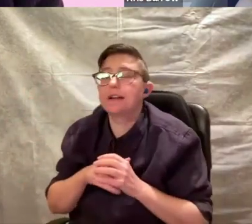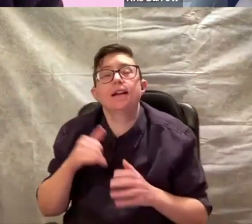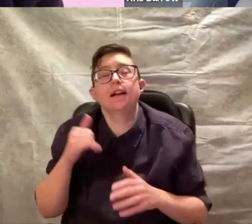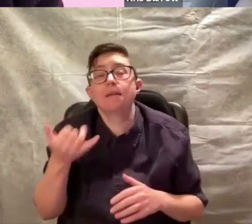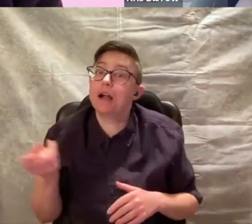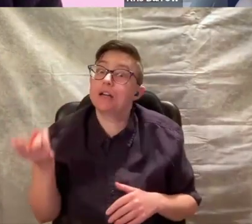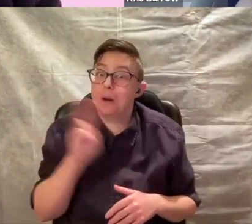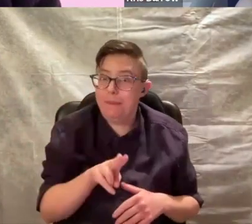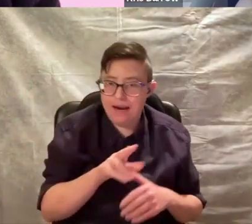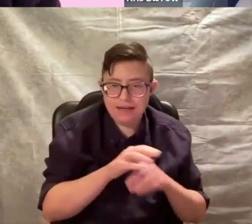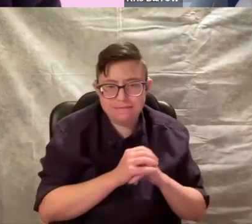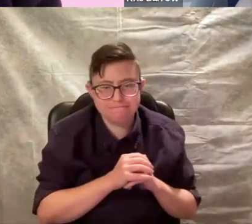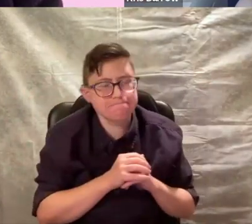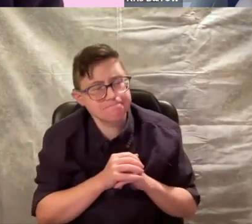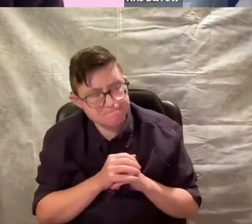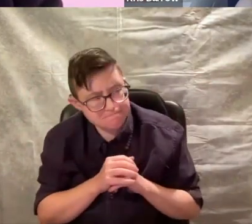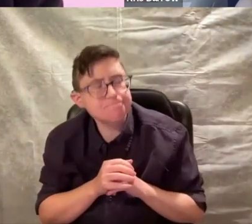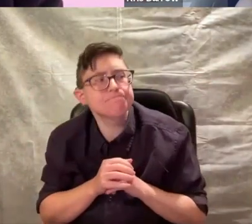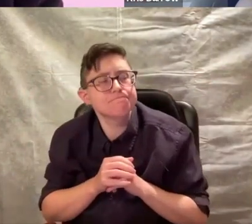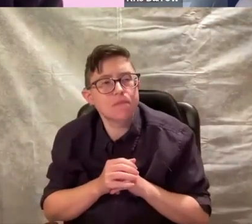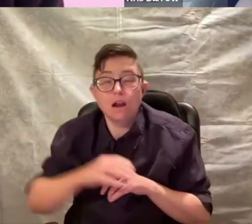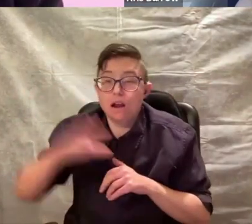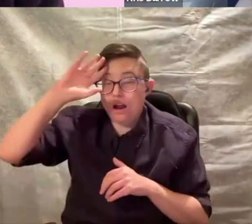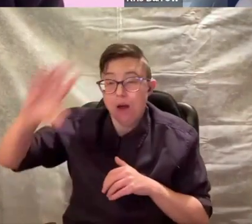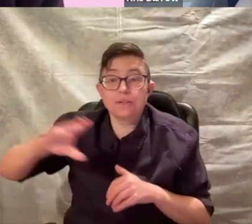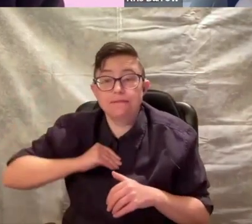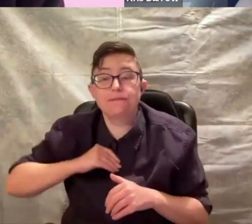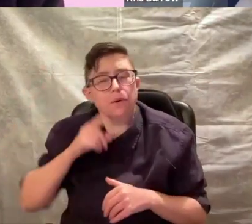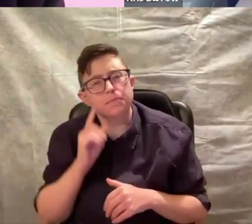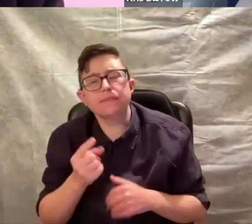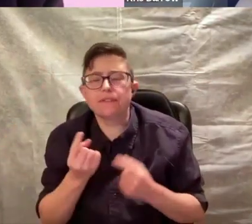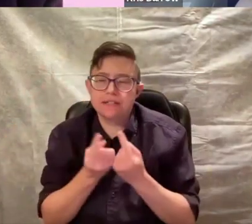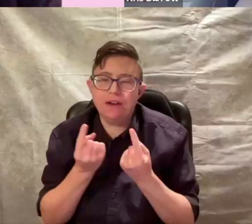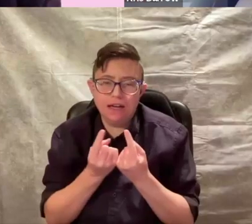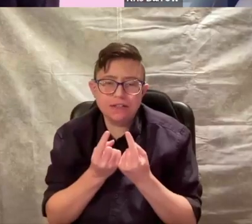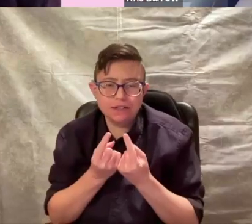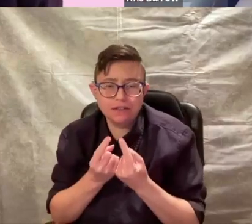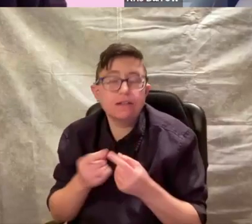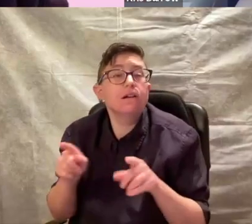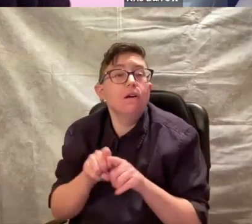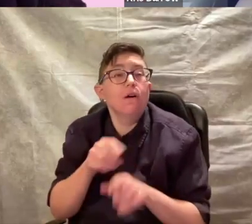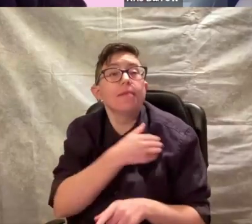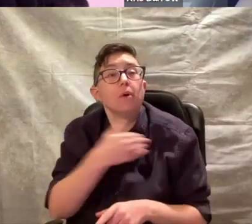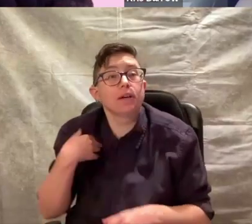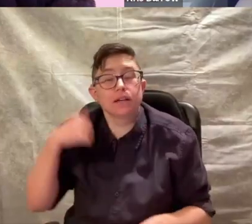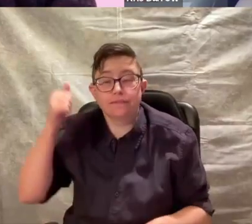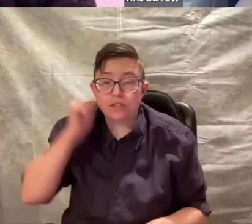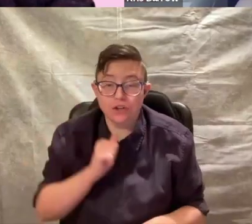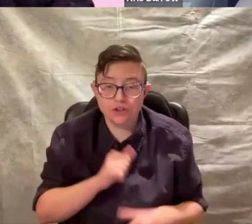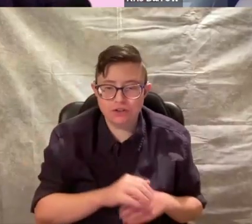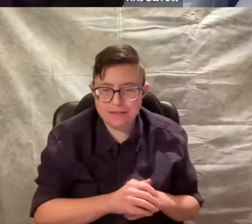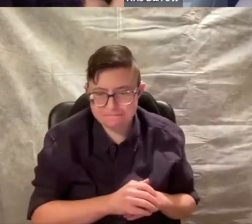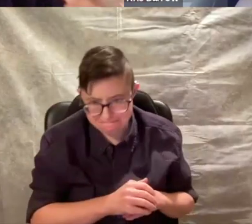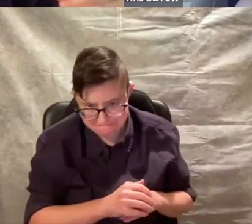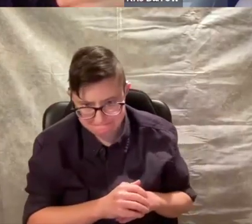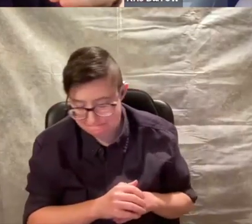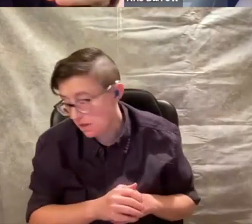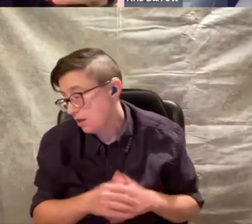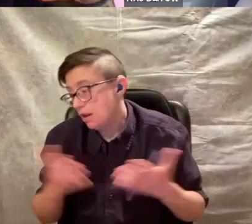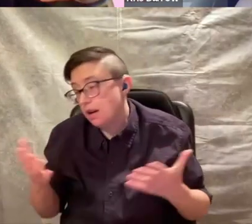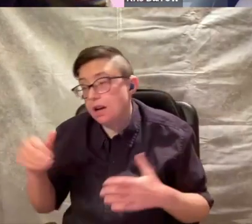I was informed of this fact on the morning of the surgery.